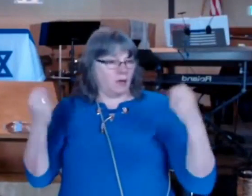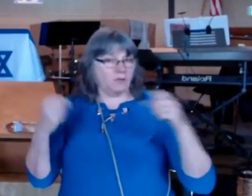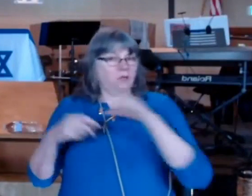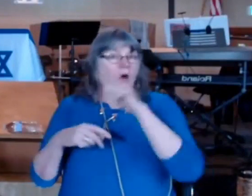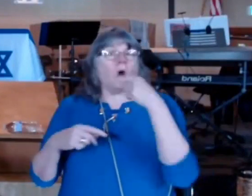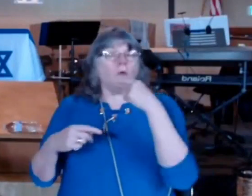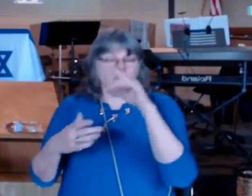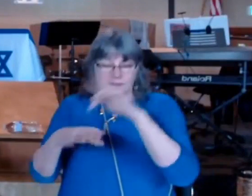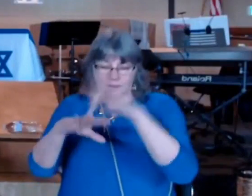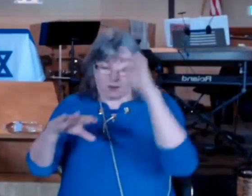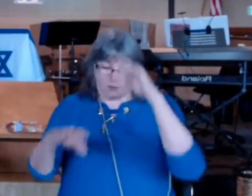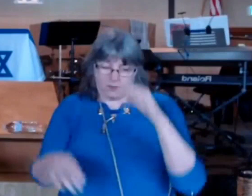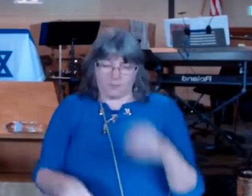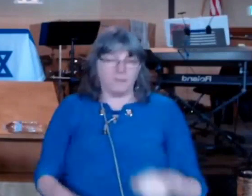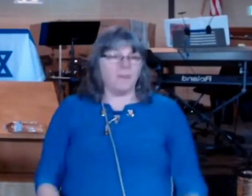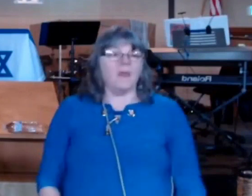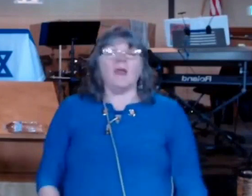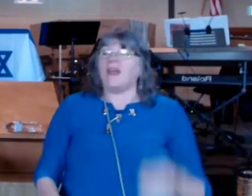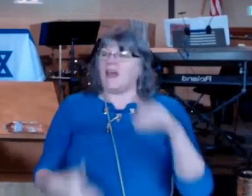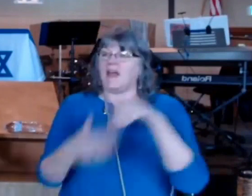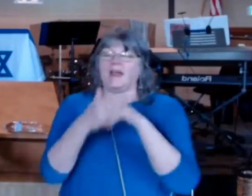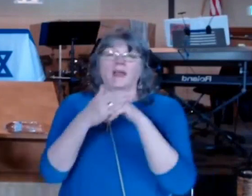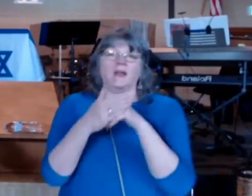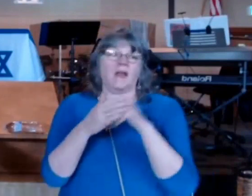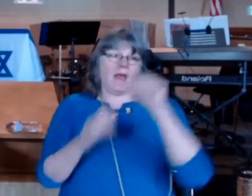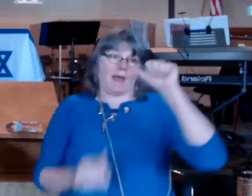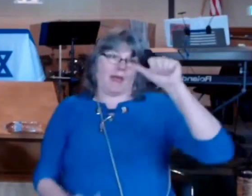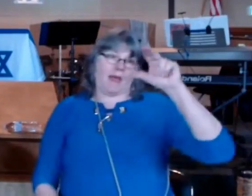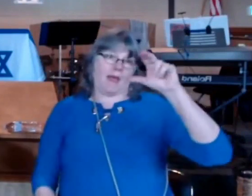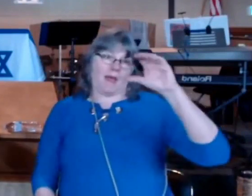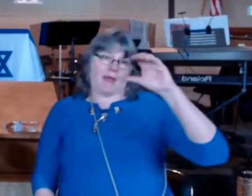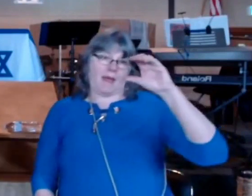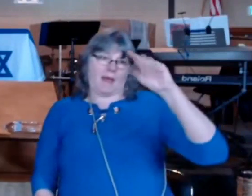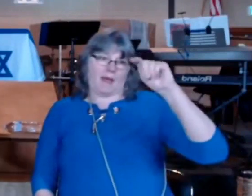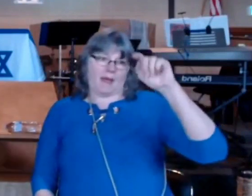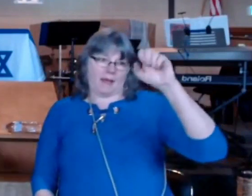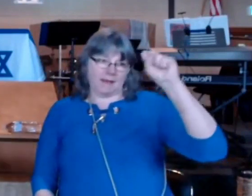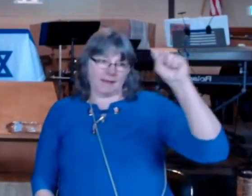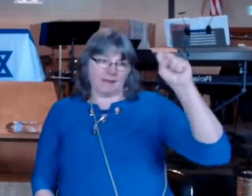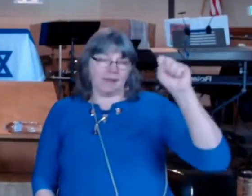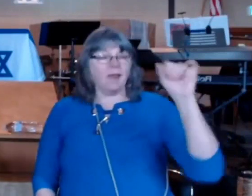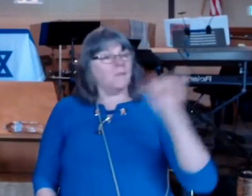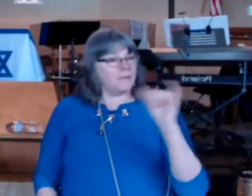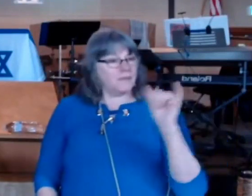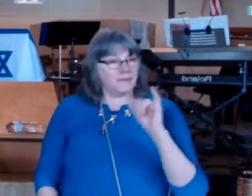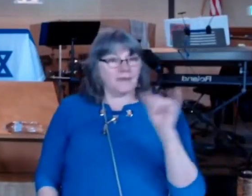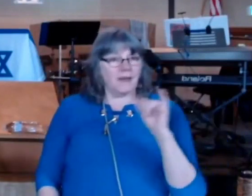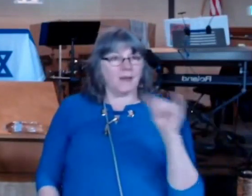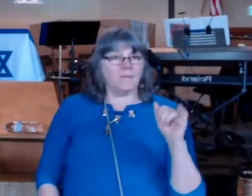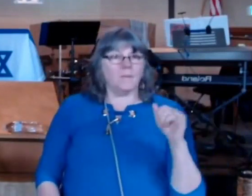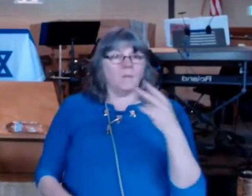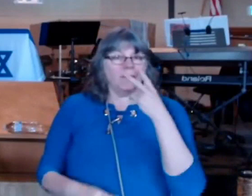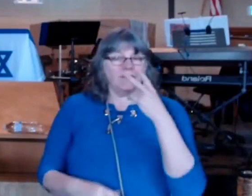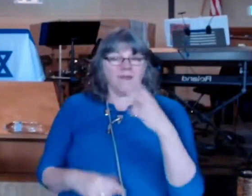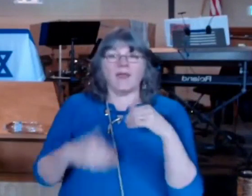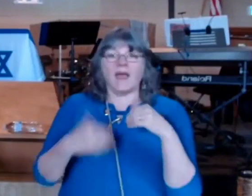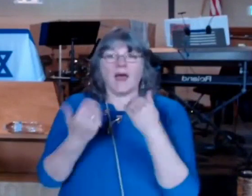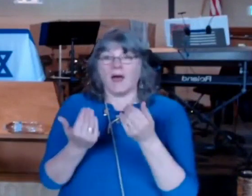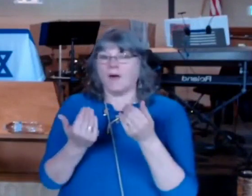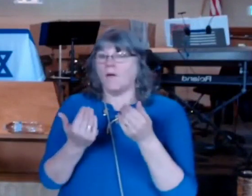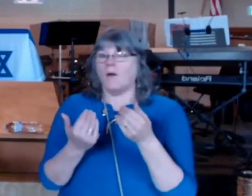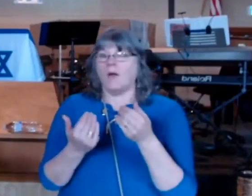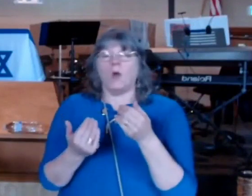how his disciples continued in that same attitude moving how Peter